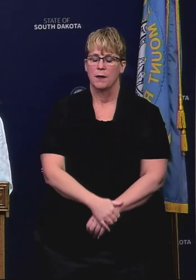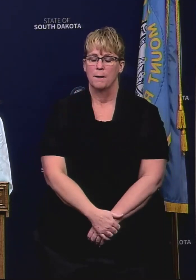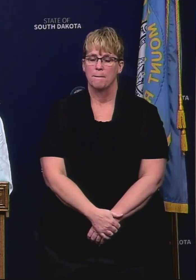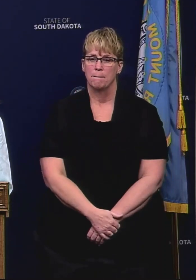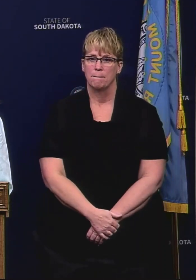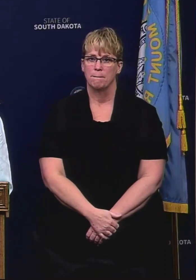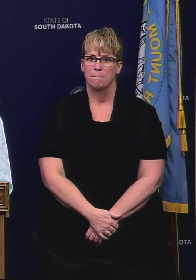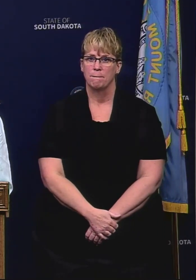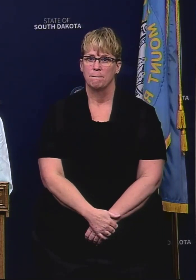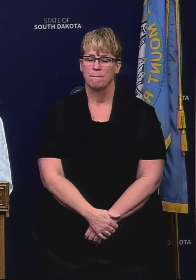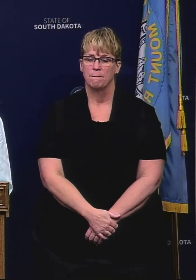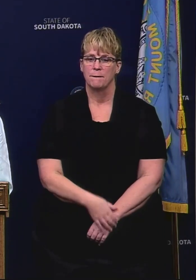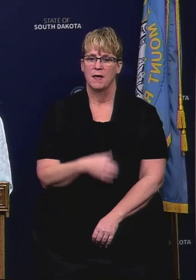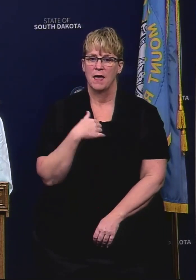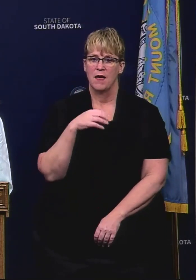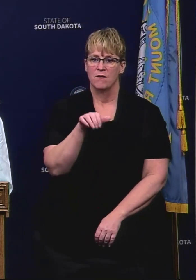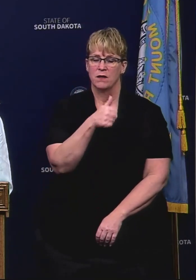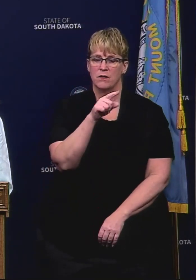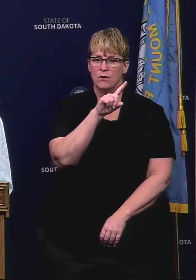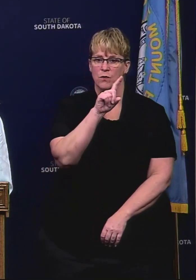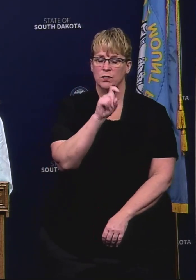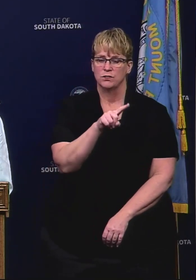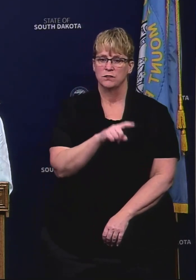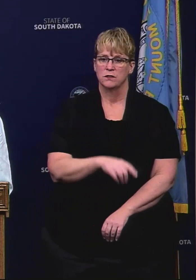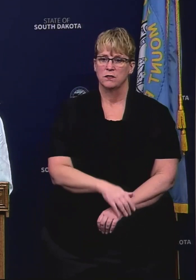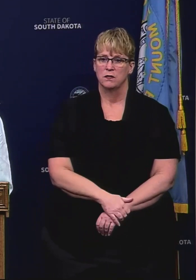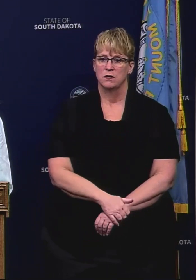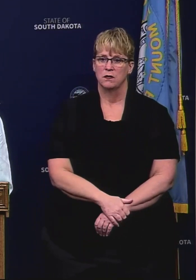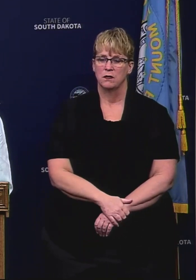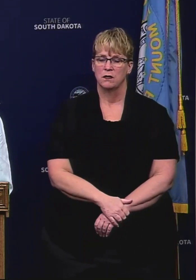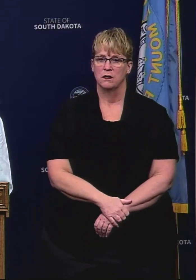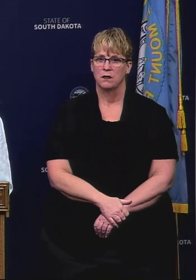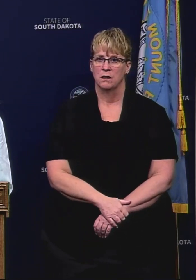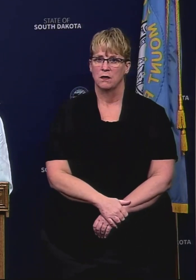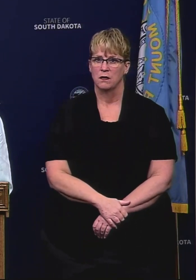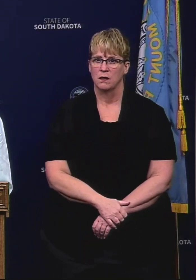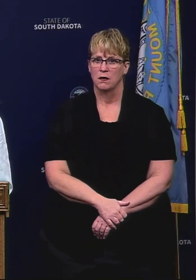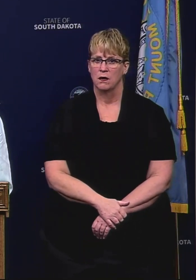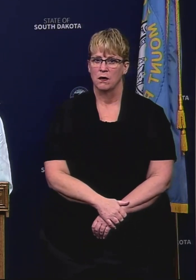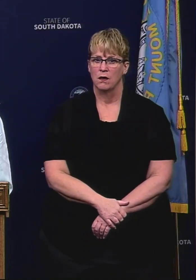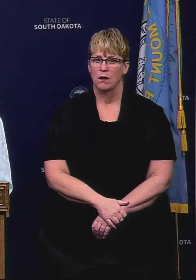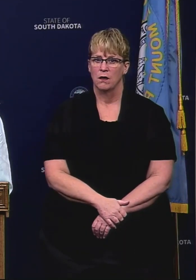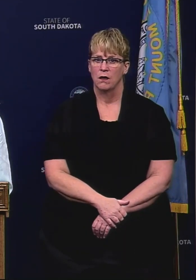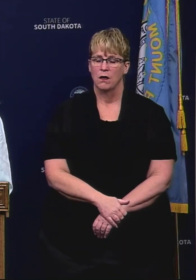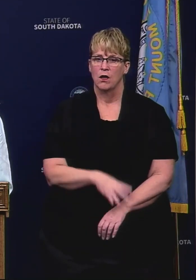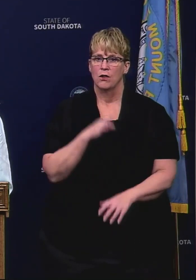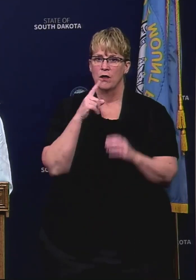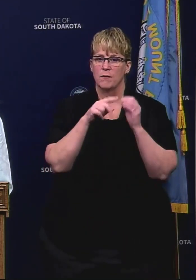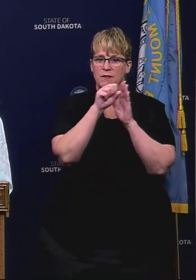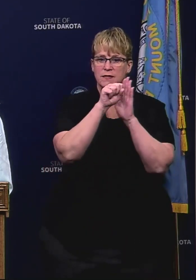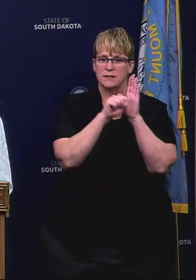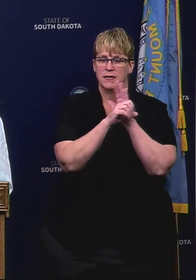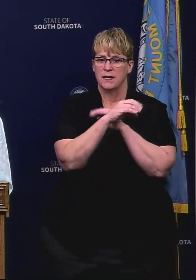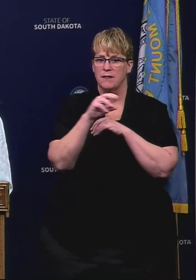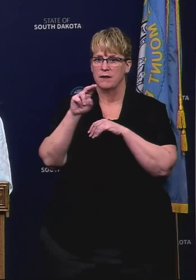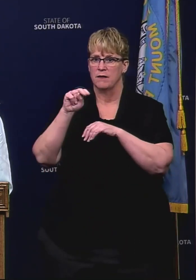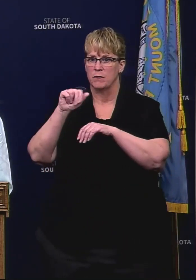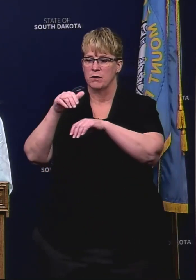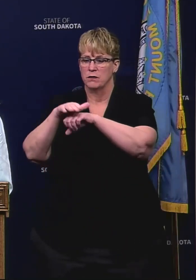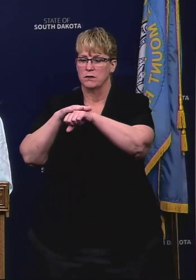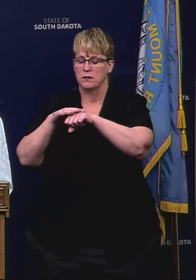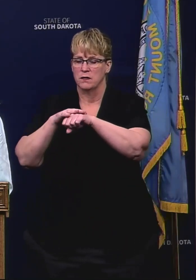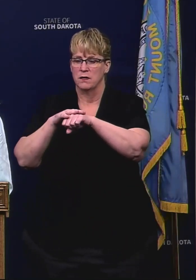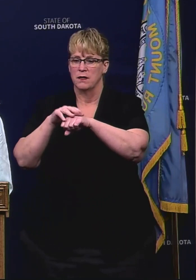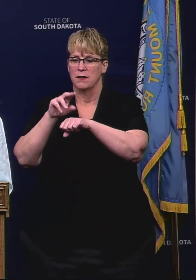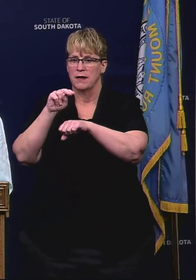Um I have another question regarding the checkpoints. Sure. So what communication has the state had with the tribe um because the